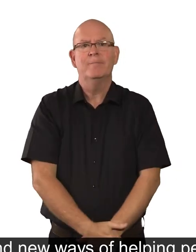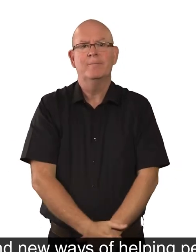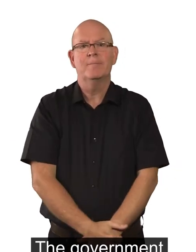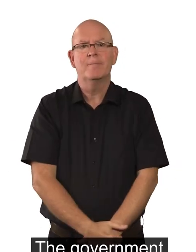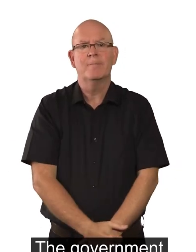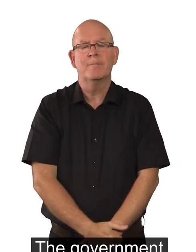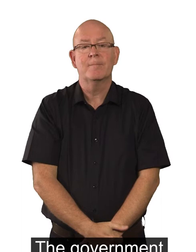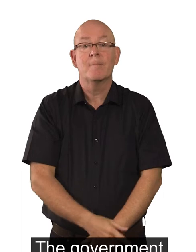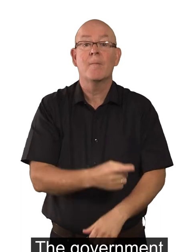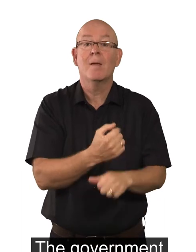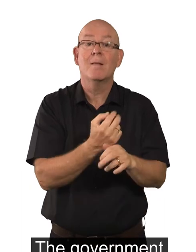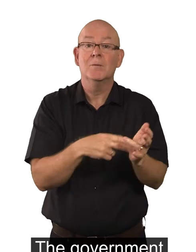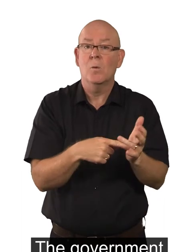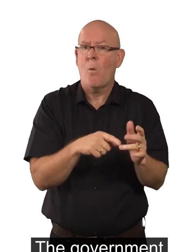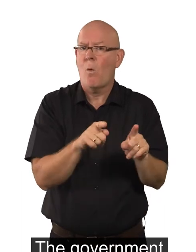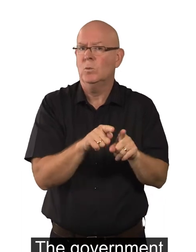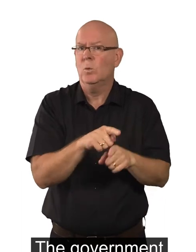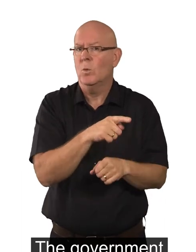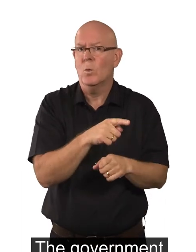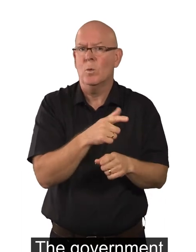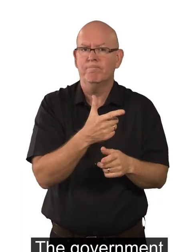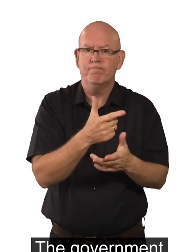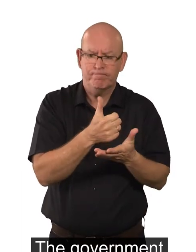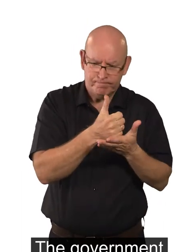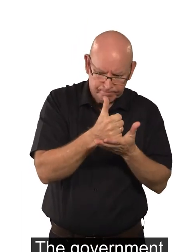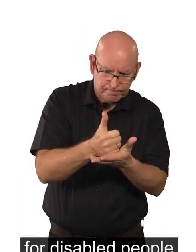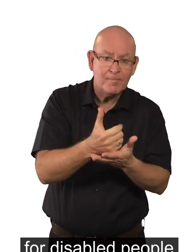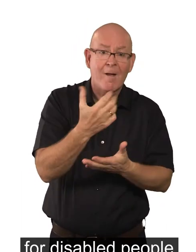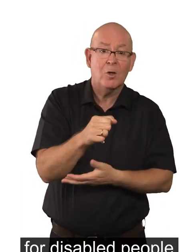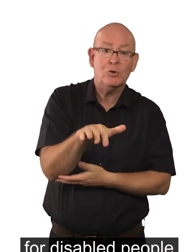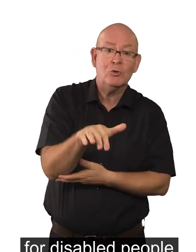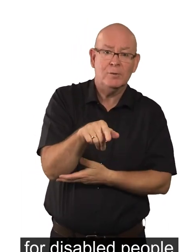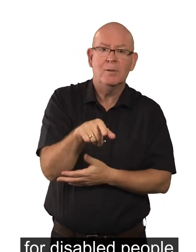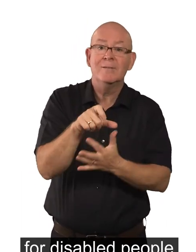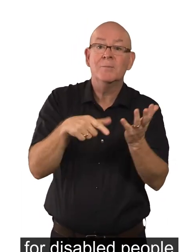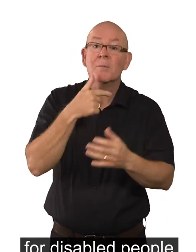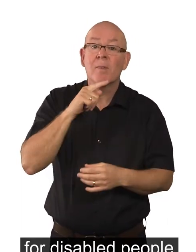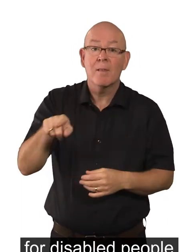The government is making the help available for disabled people to work better.